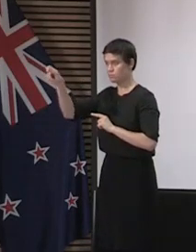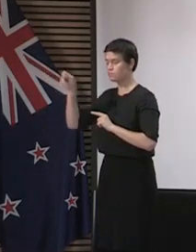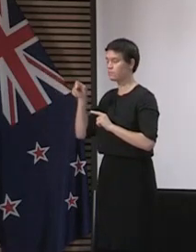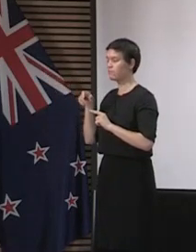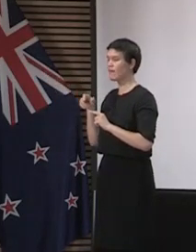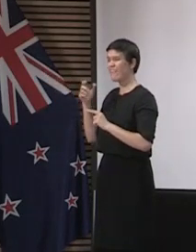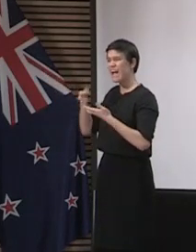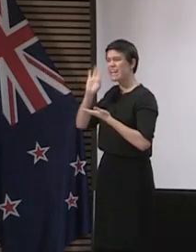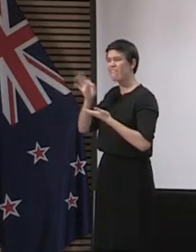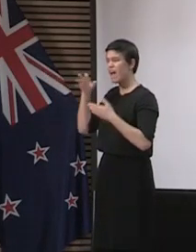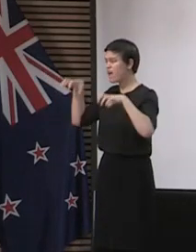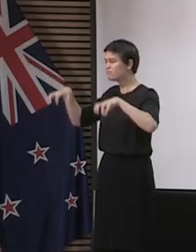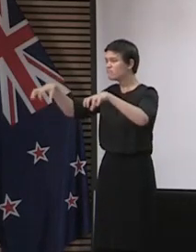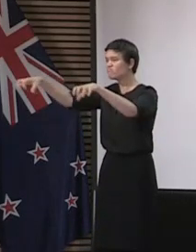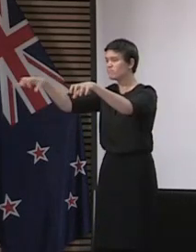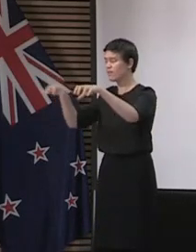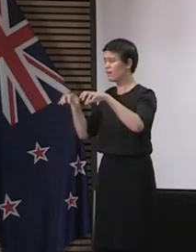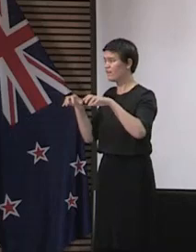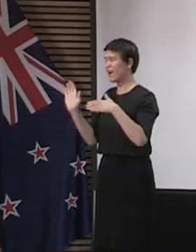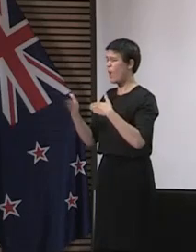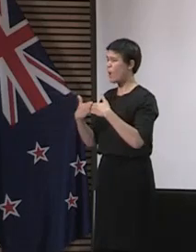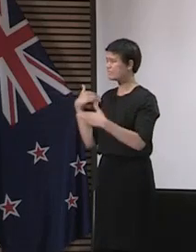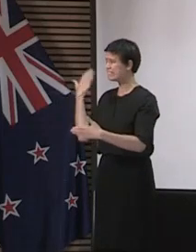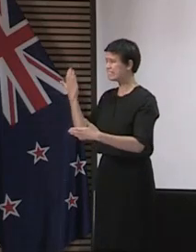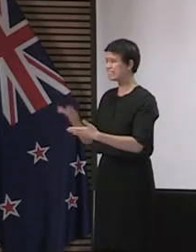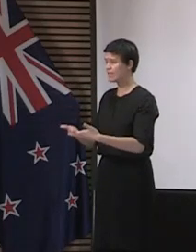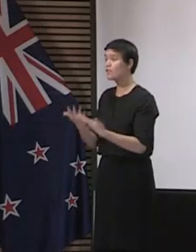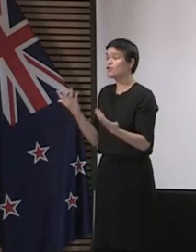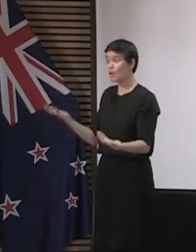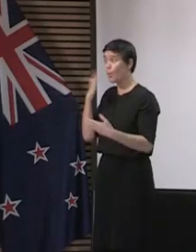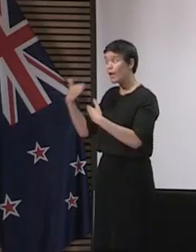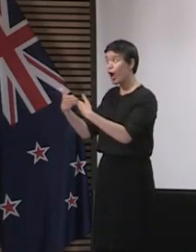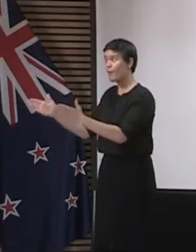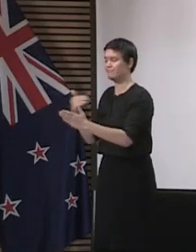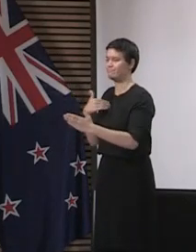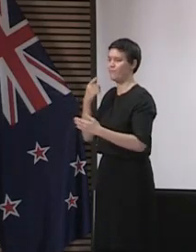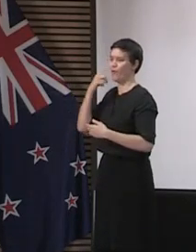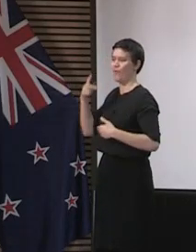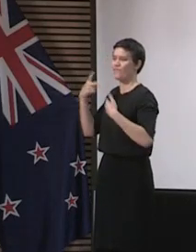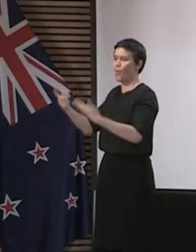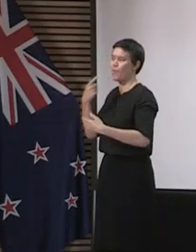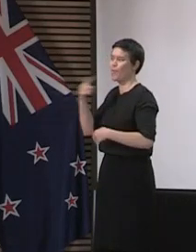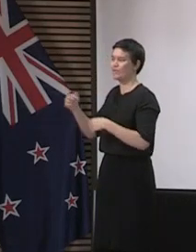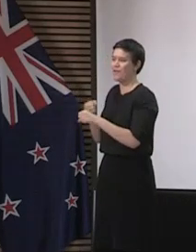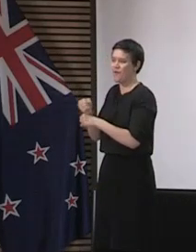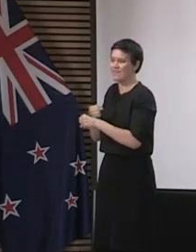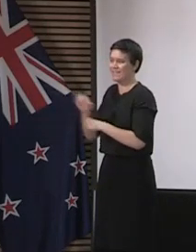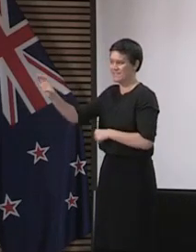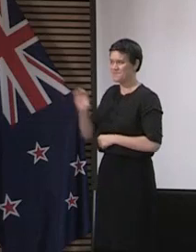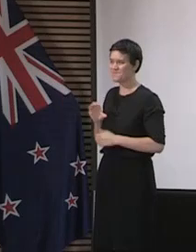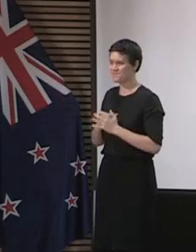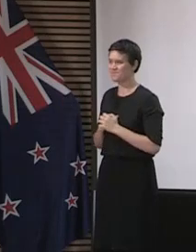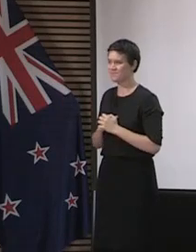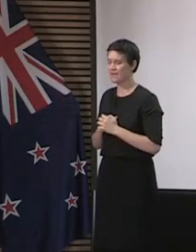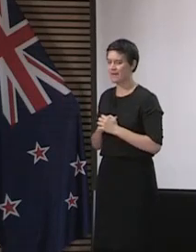I'm just looking forward to a chance to, like everyone, show them a bit of love. Is there any consideration in making our contact tracing app when it's really